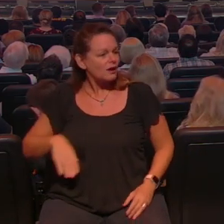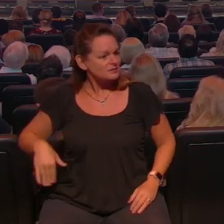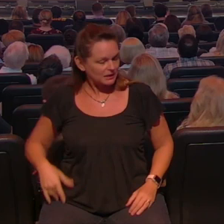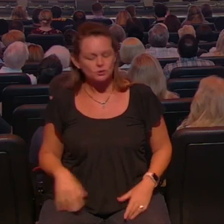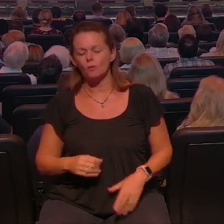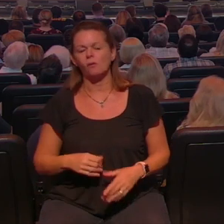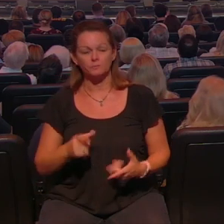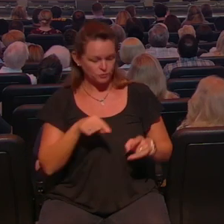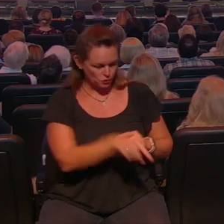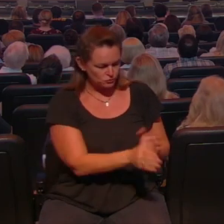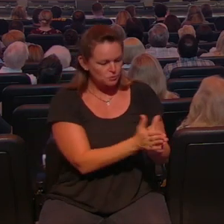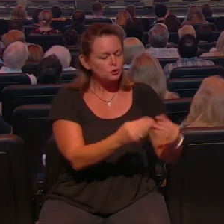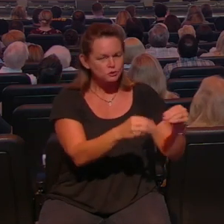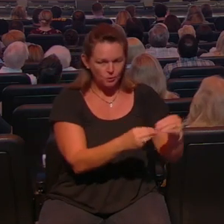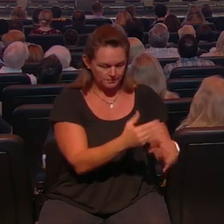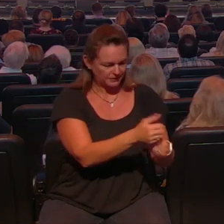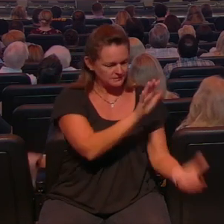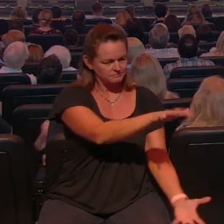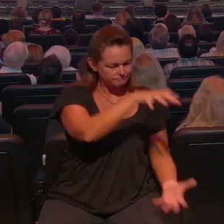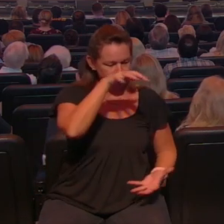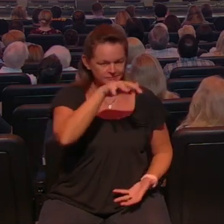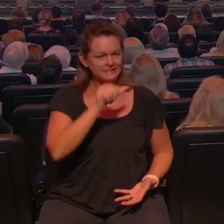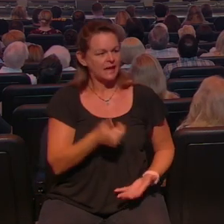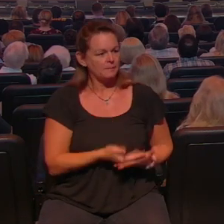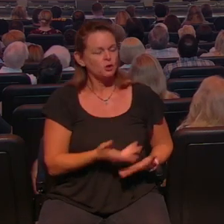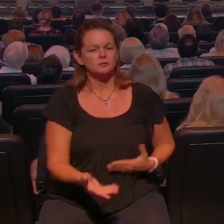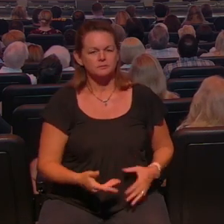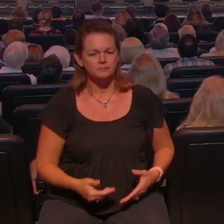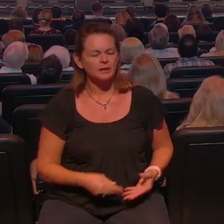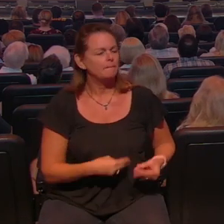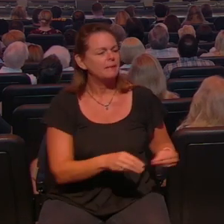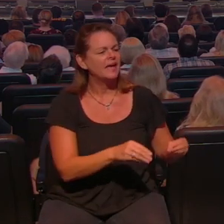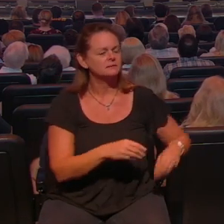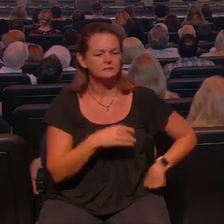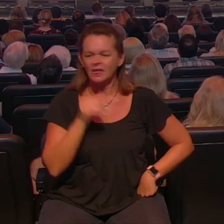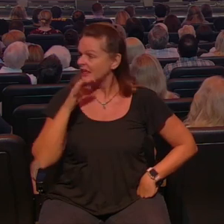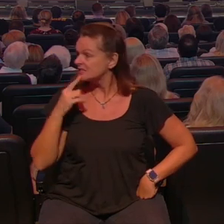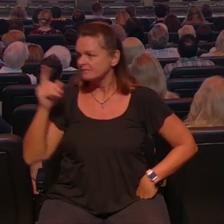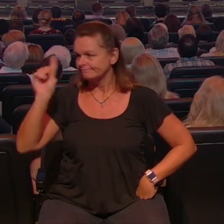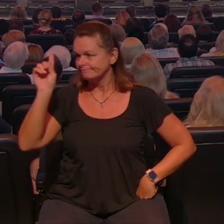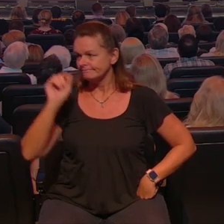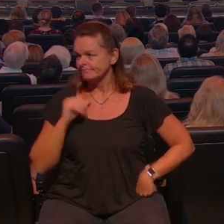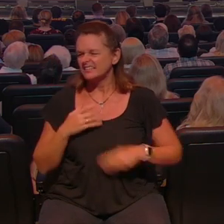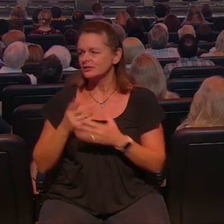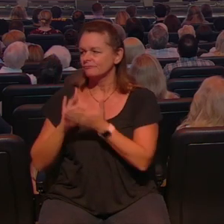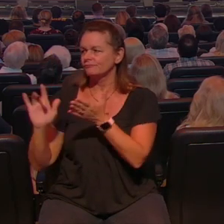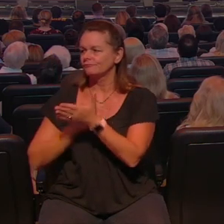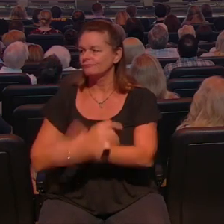bookstore and she gets the 10 books and when she goes to pay for it she said the lady at the bookstore said it's taken care of they've